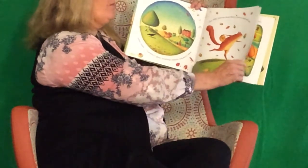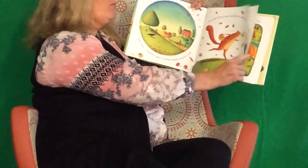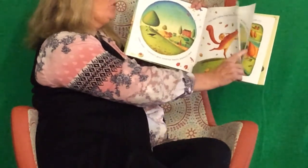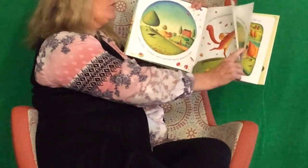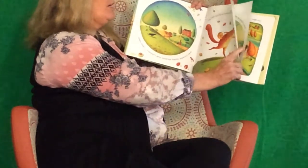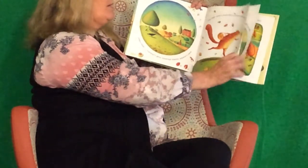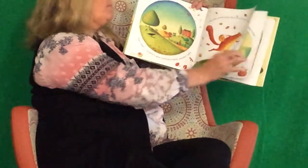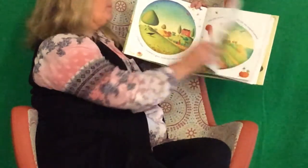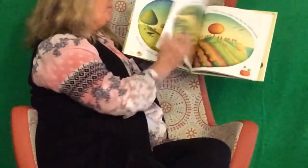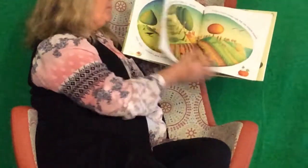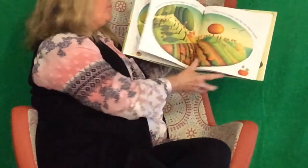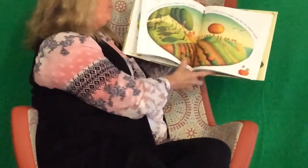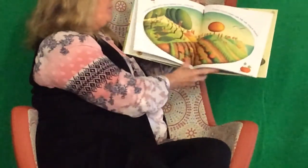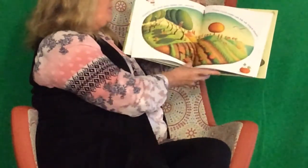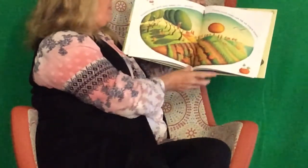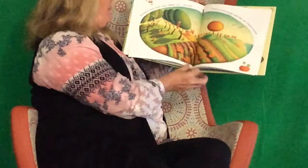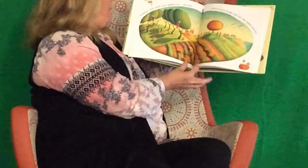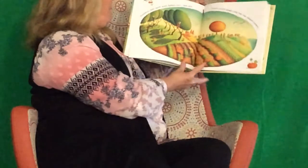falling from the tree.